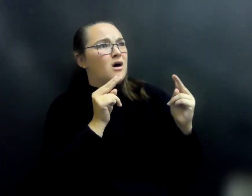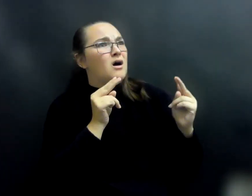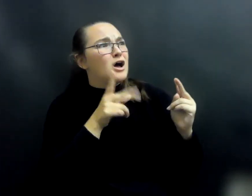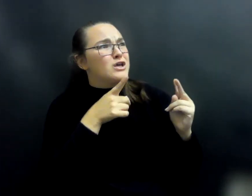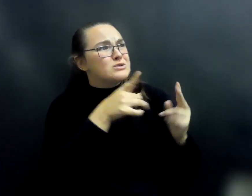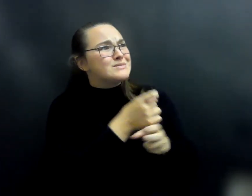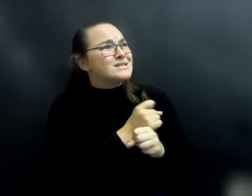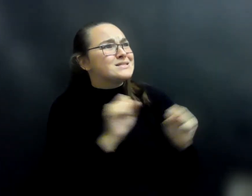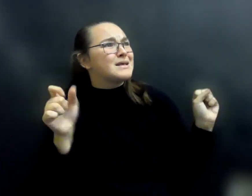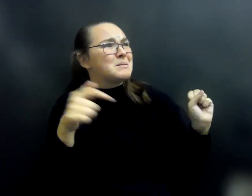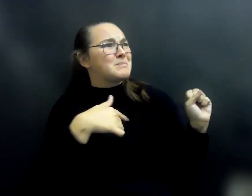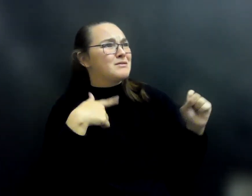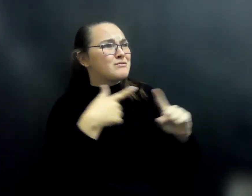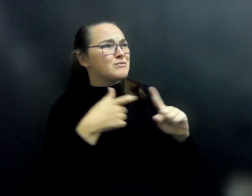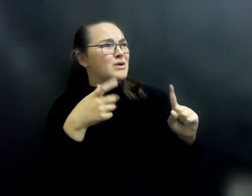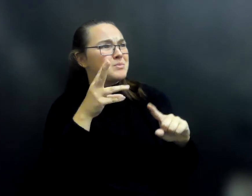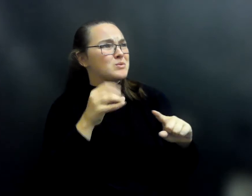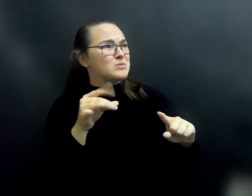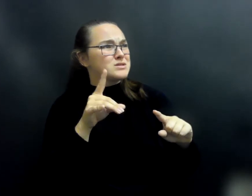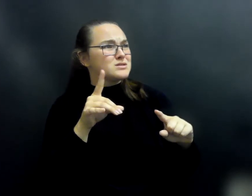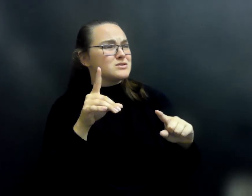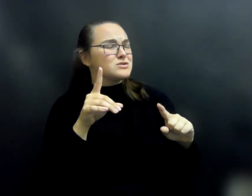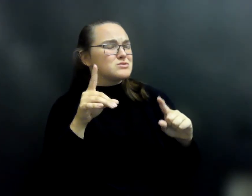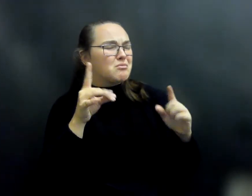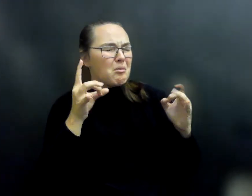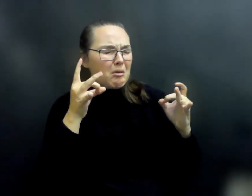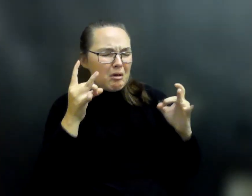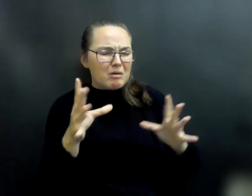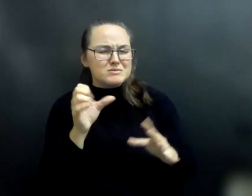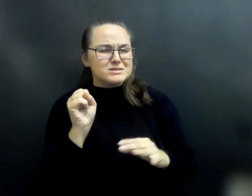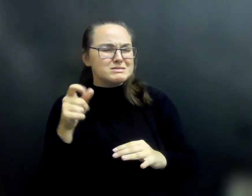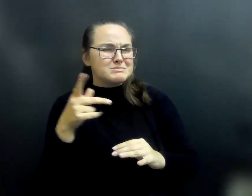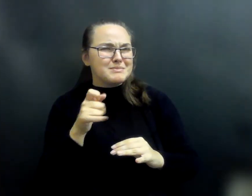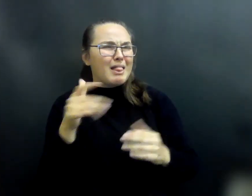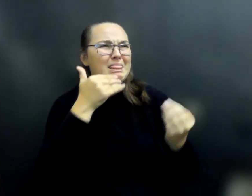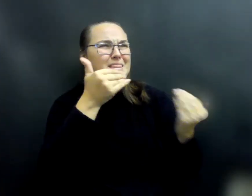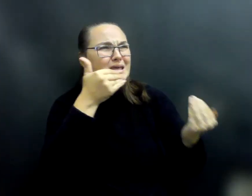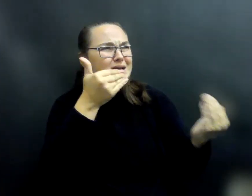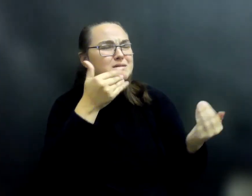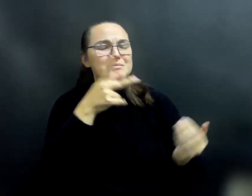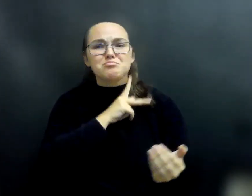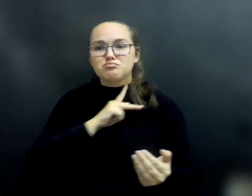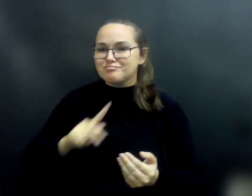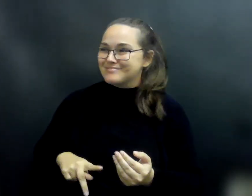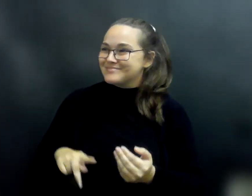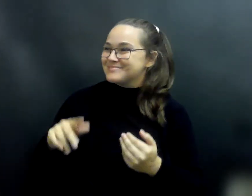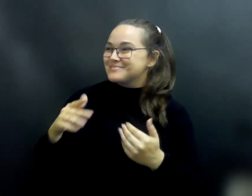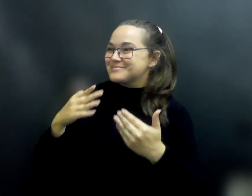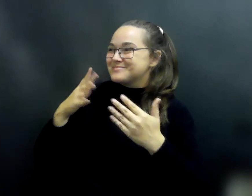have saved me from the wizard's cruel spell. Thank you. The prince smiled and said, you are welcome,